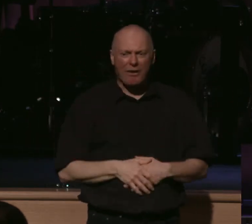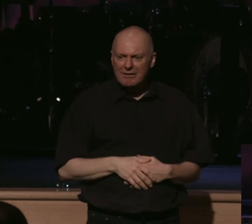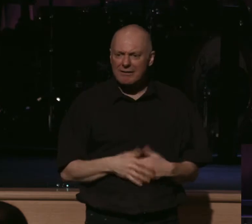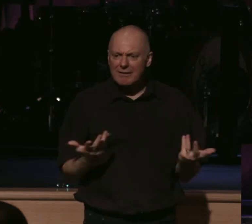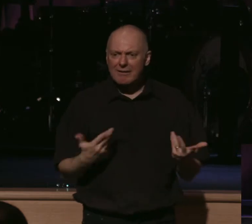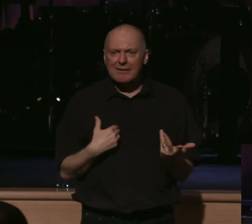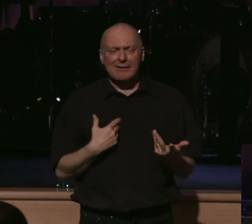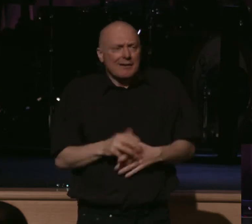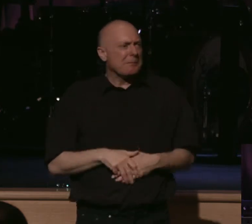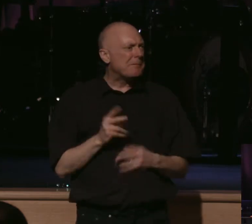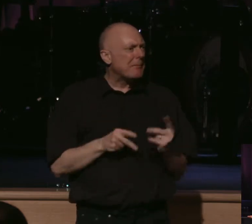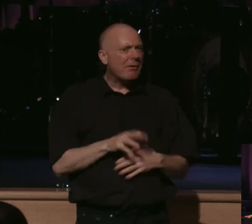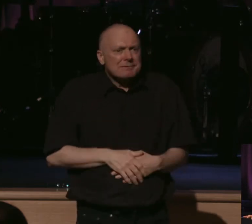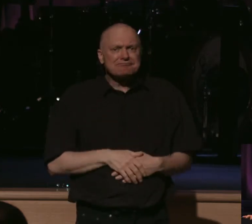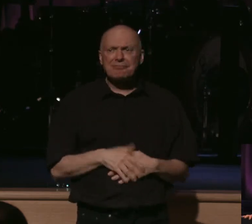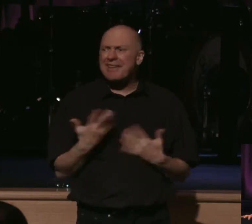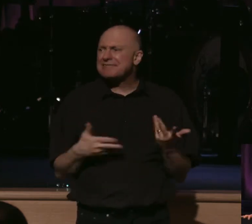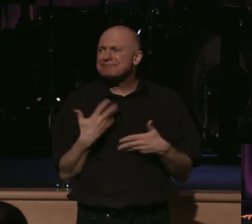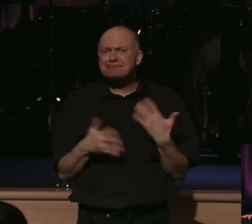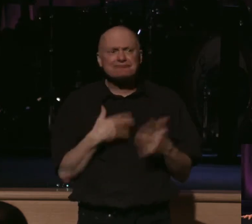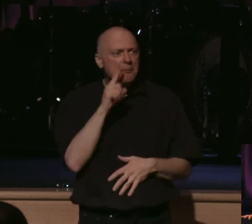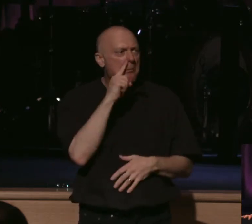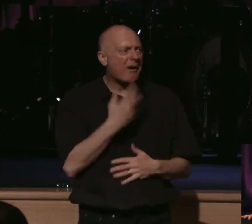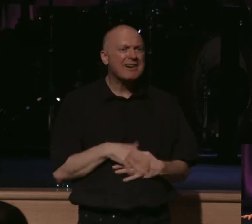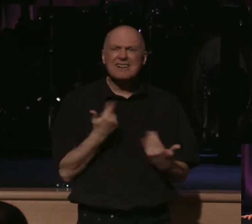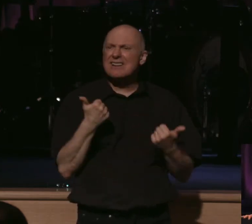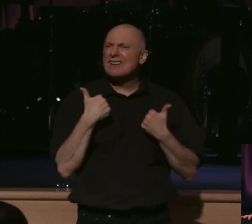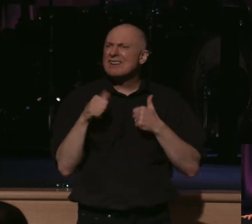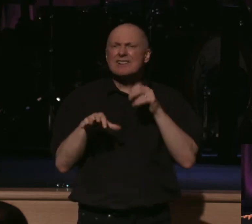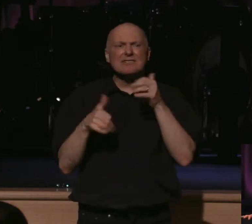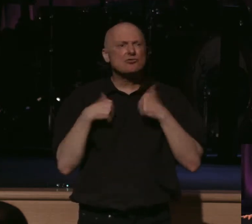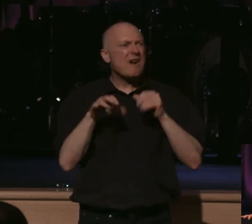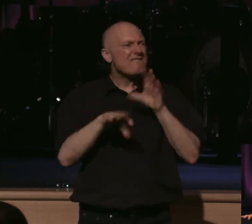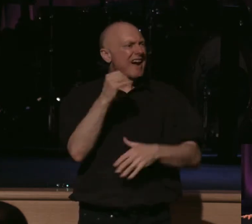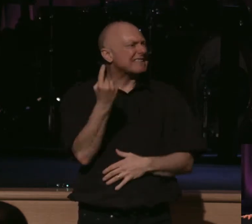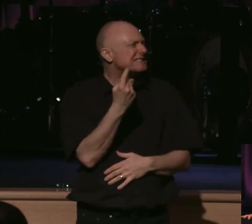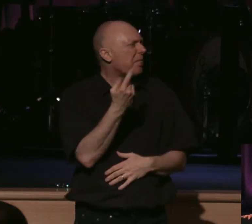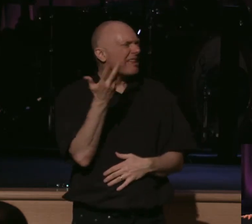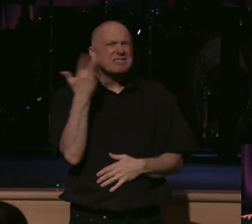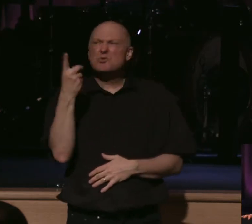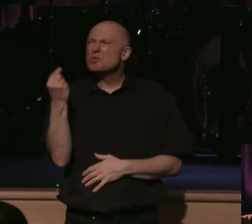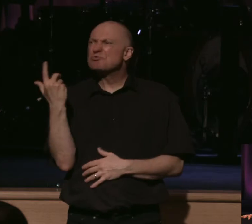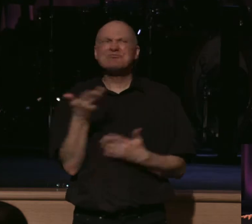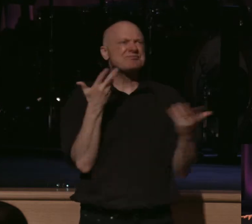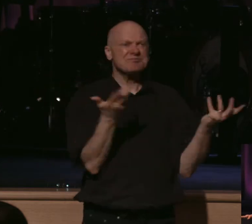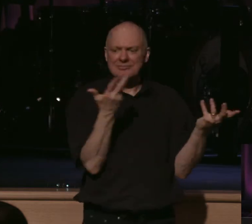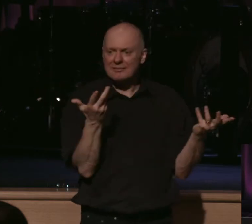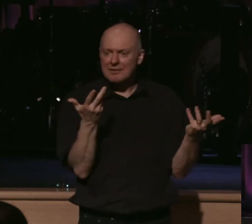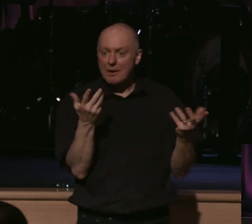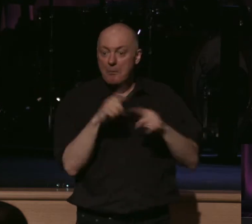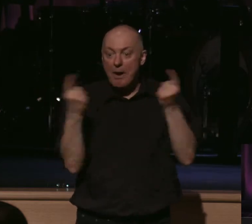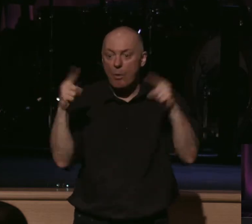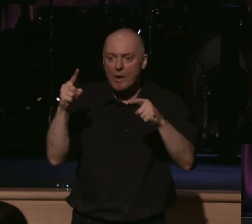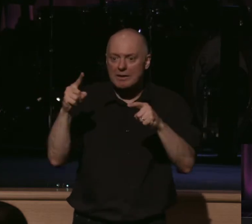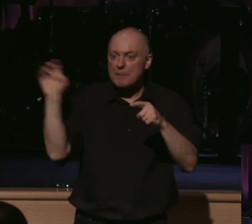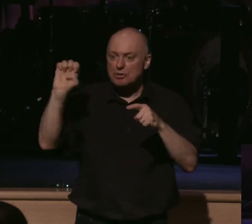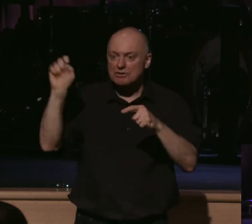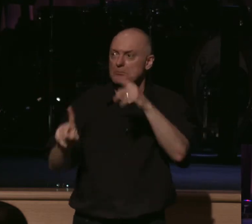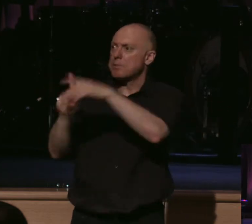with our busyness. We're so inactive. We're sitting around finding ways to sin all the time. But when the urgency comes in and the opposition is there,